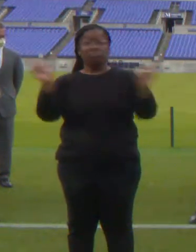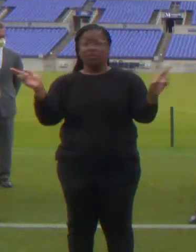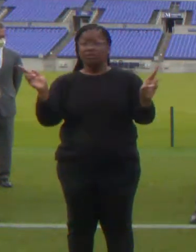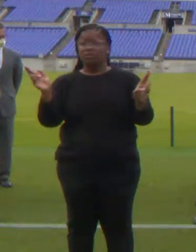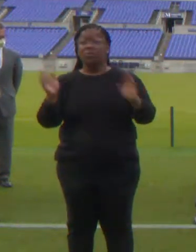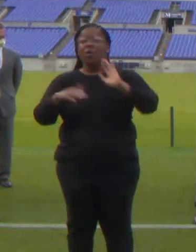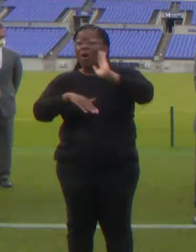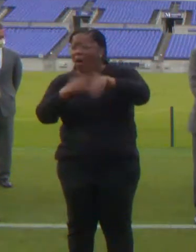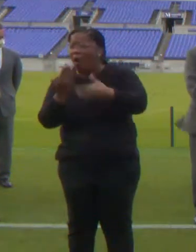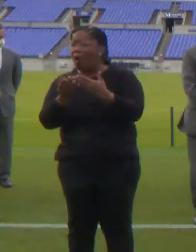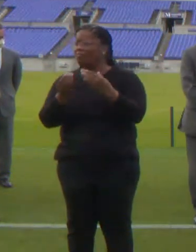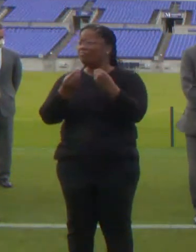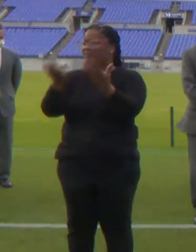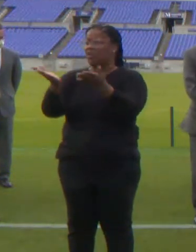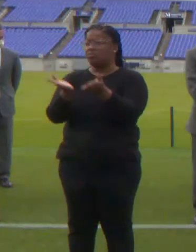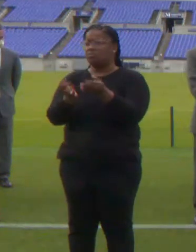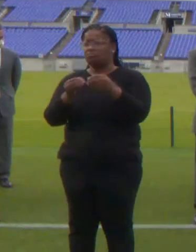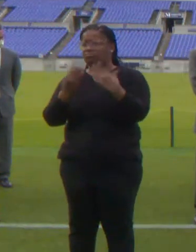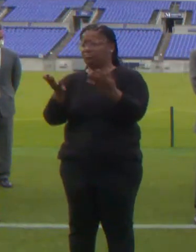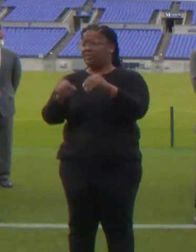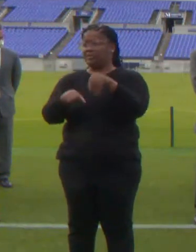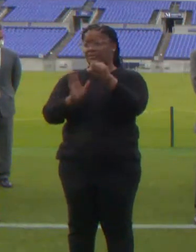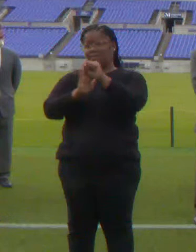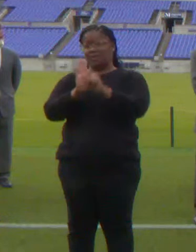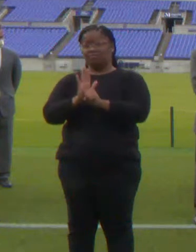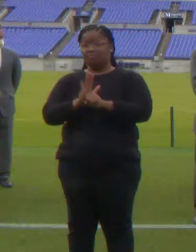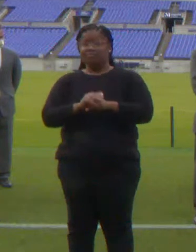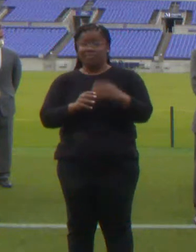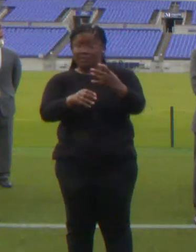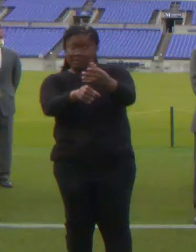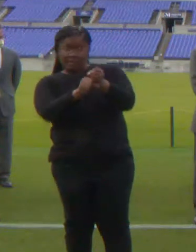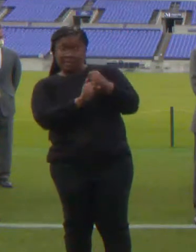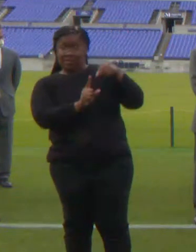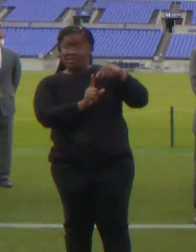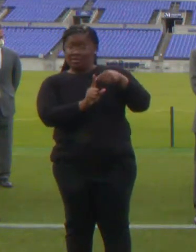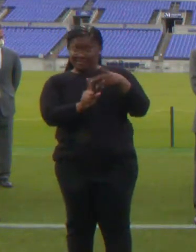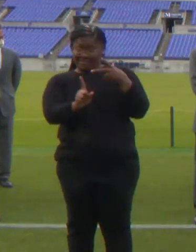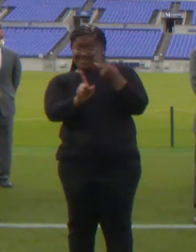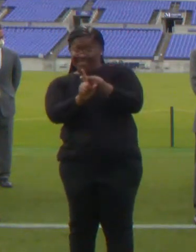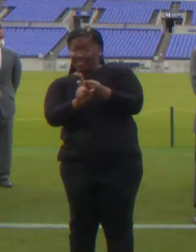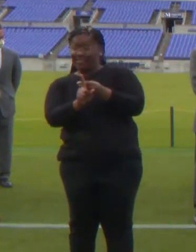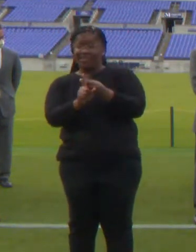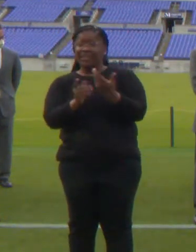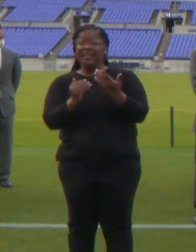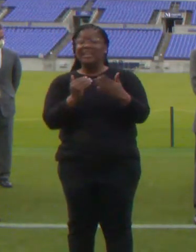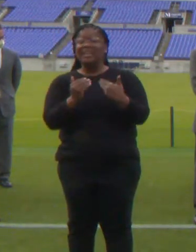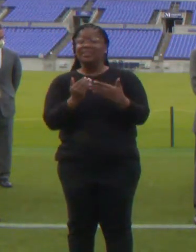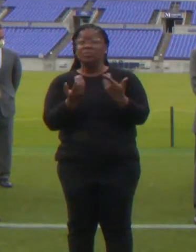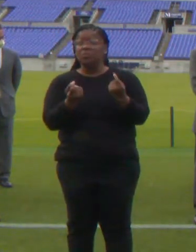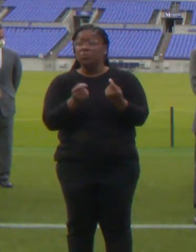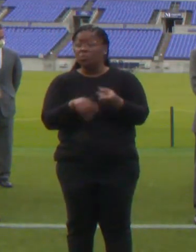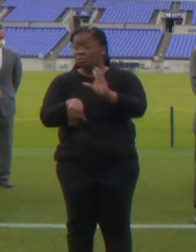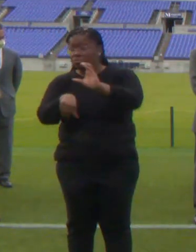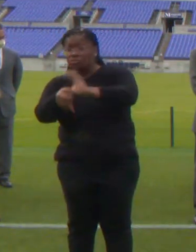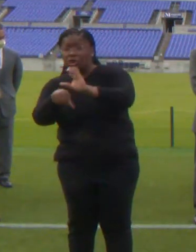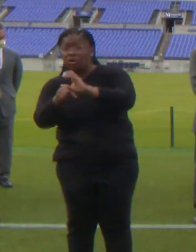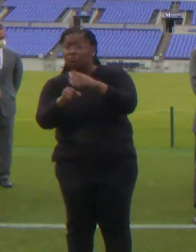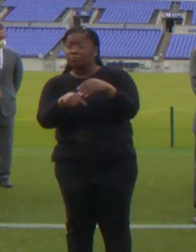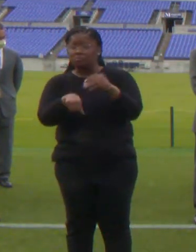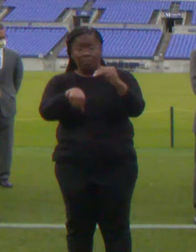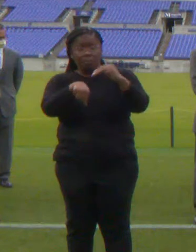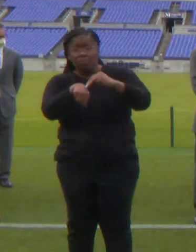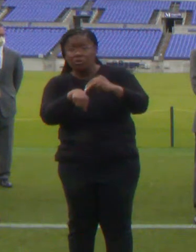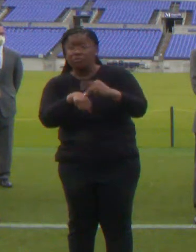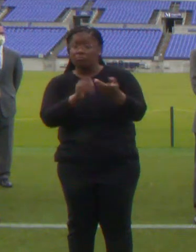Getting a vaccine is as easy as going to church or a mosque or praying. If you're willing, the